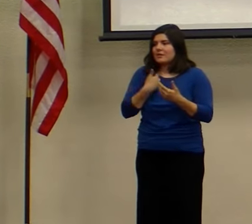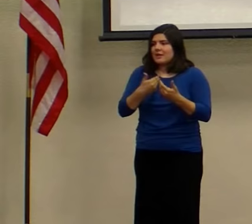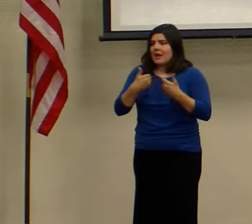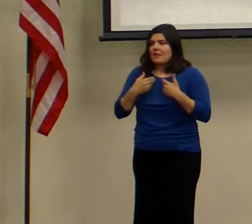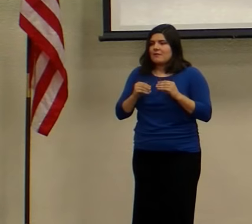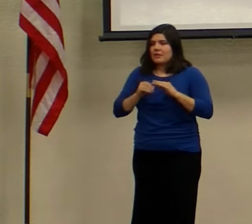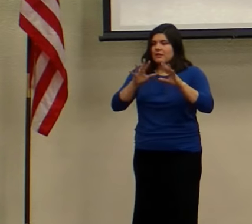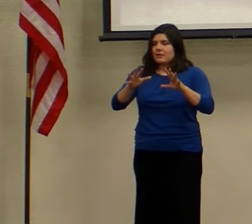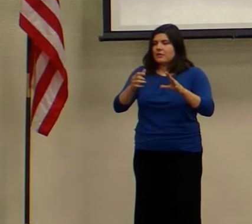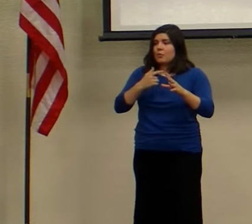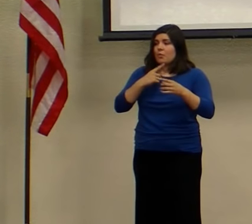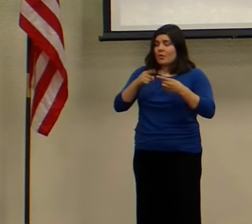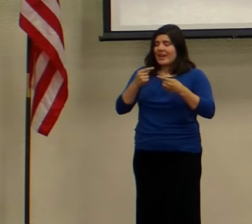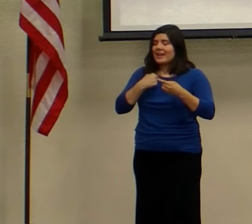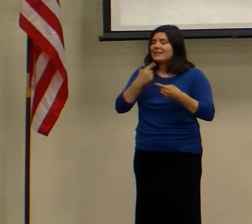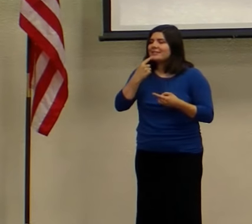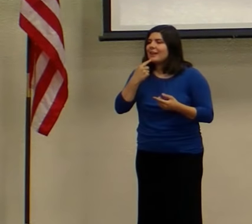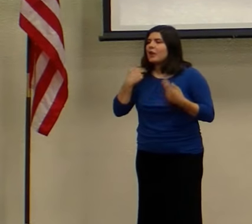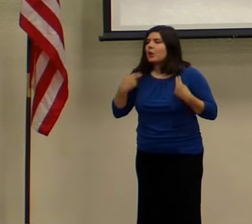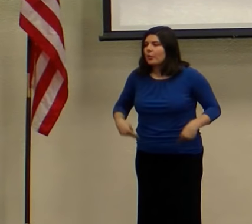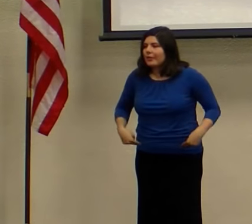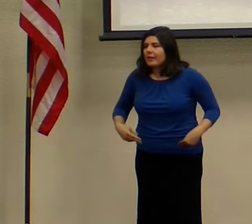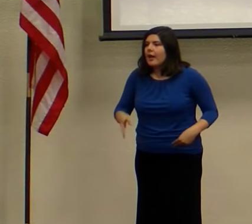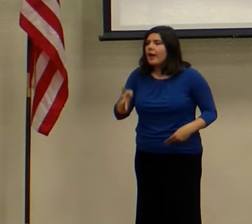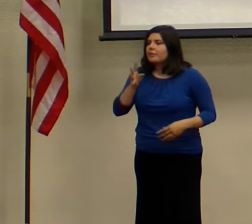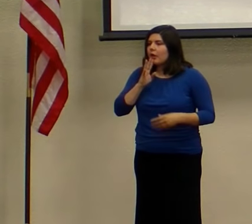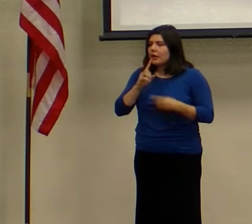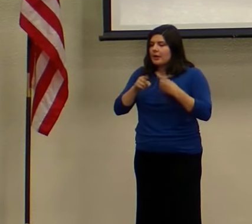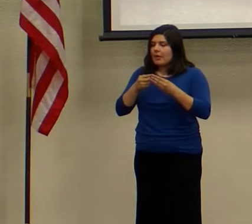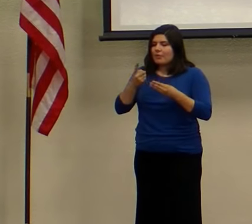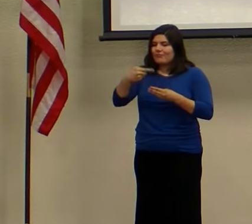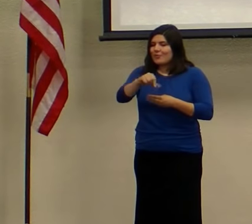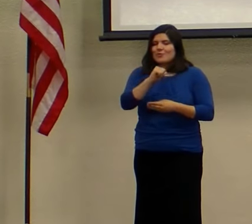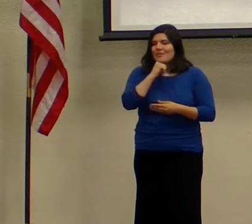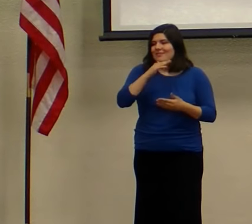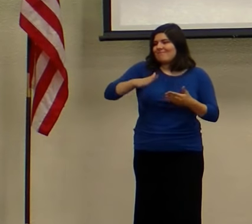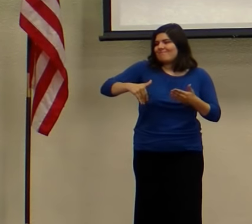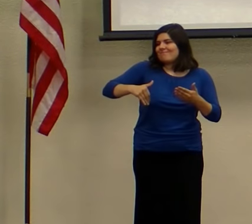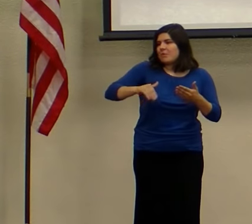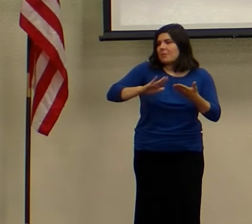about humanity, I'm talking about those who are not yet followers of Christ.